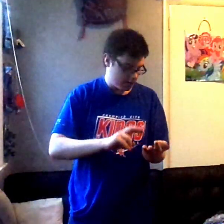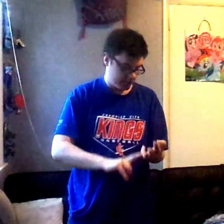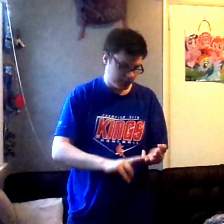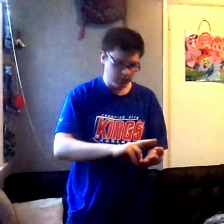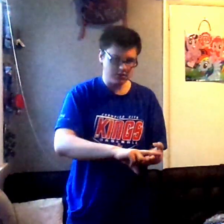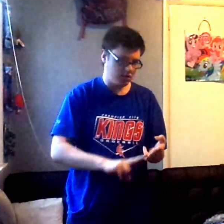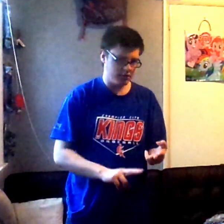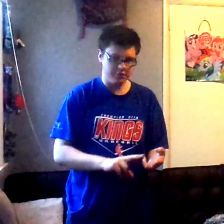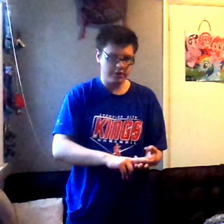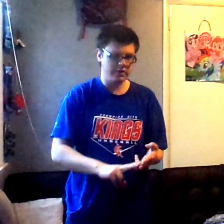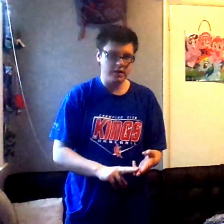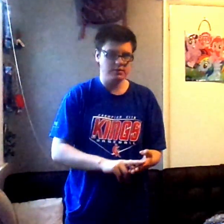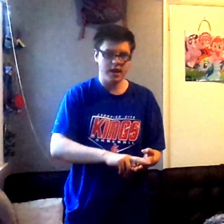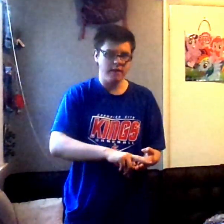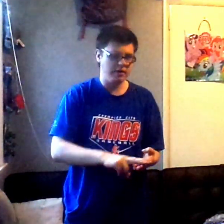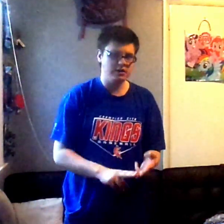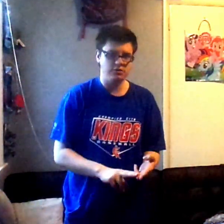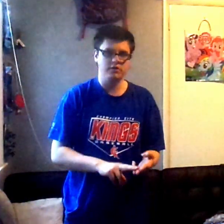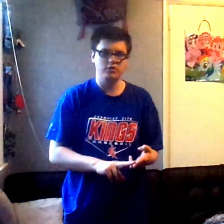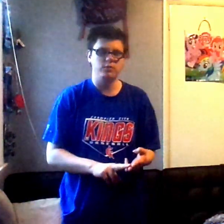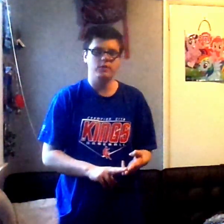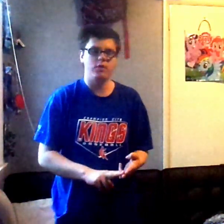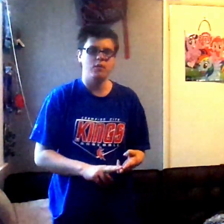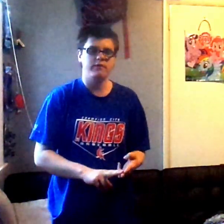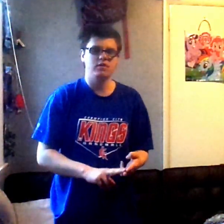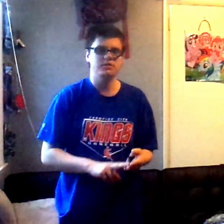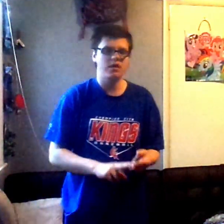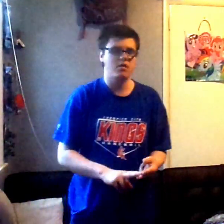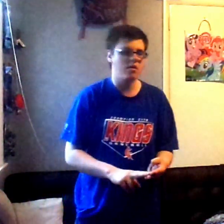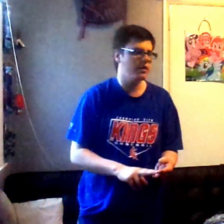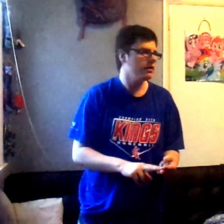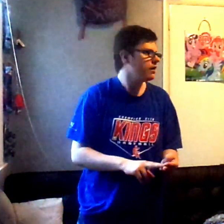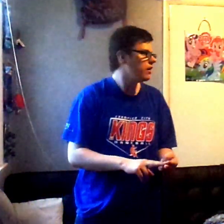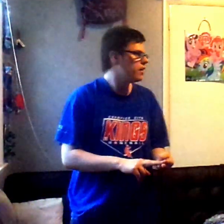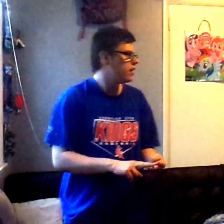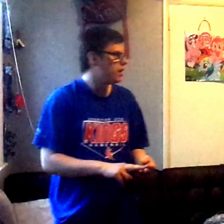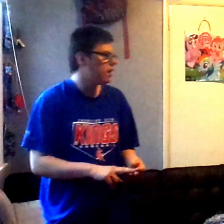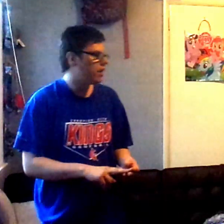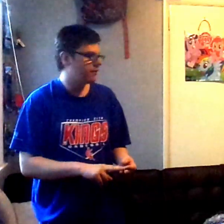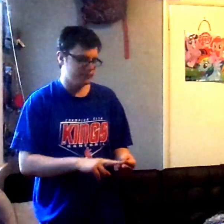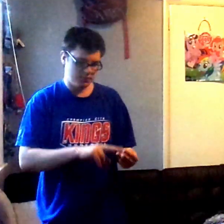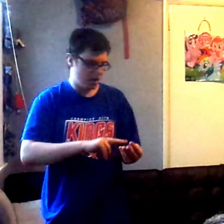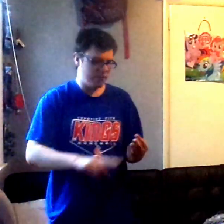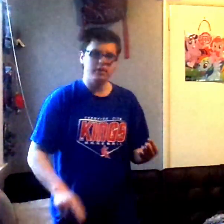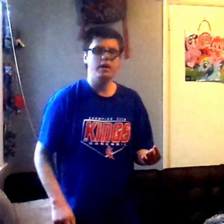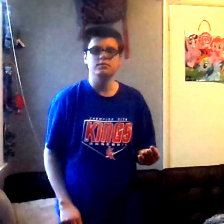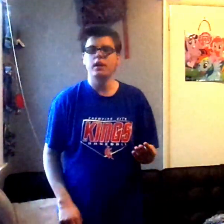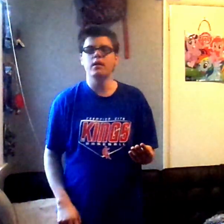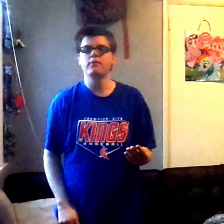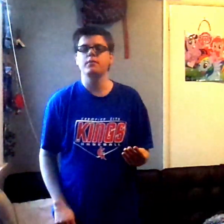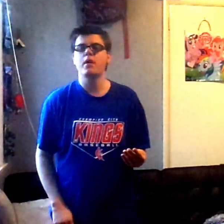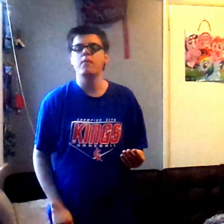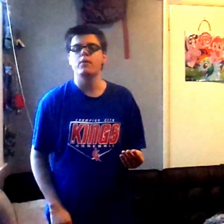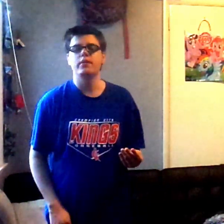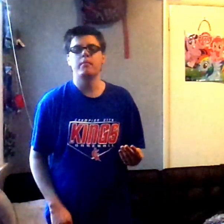Those are three things that have an issue with the new 2021 version of iCarly. Um, everything else, I don't have any problem with. I mean,